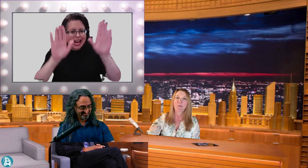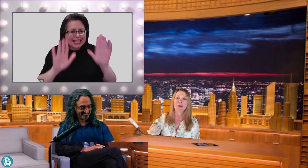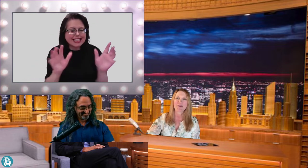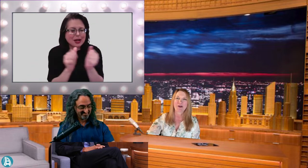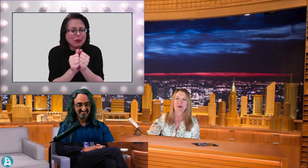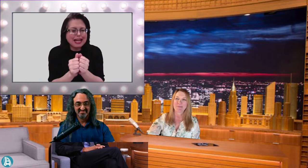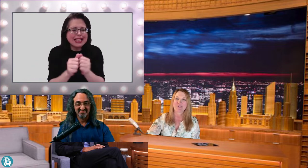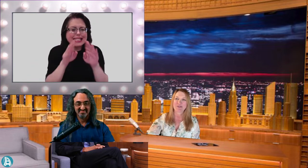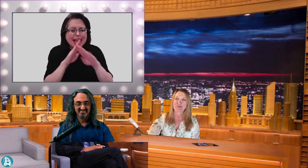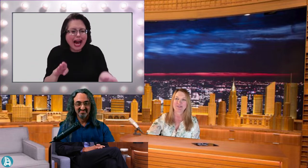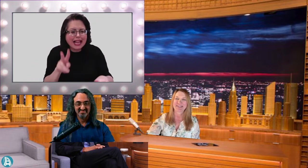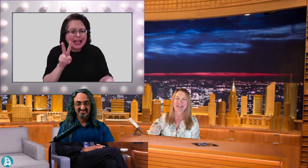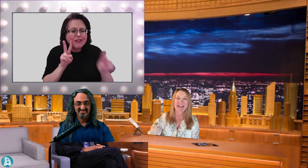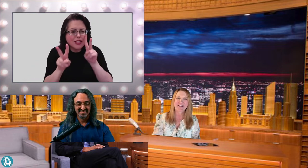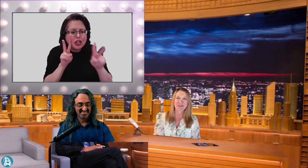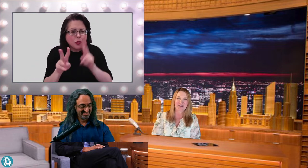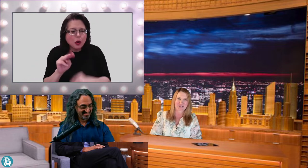welcome to Dan Cook.